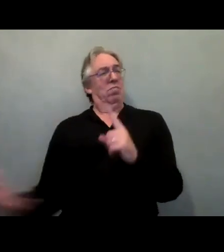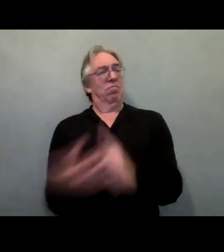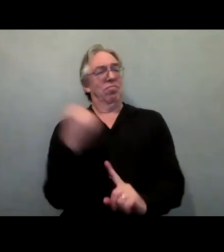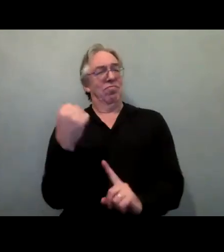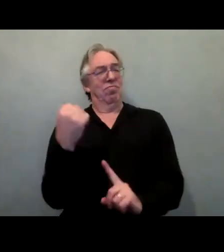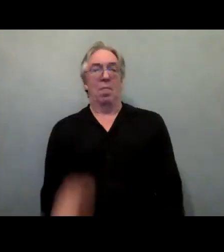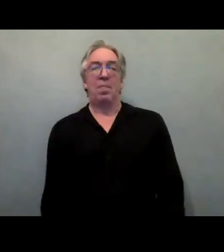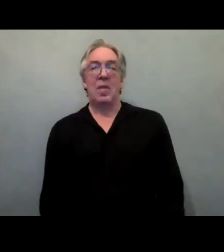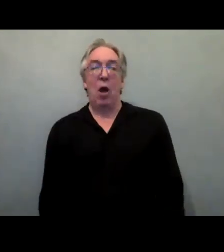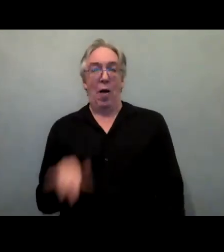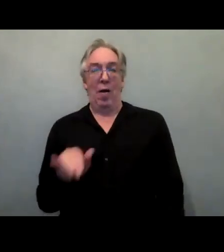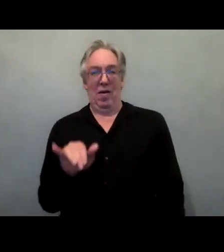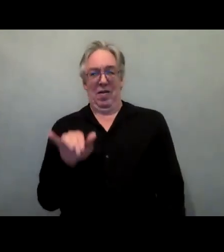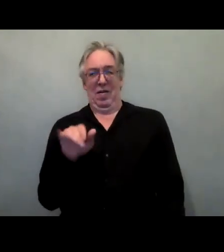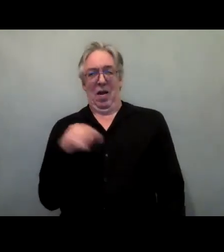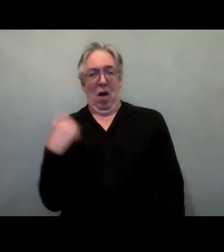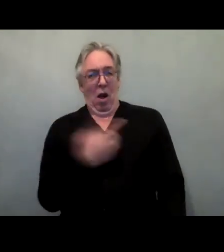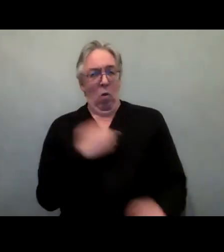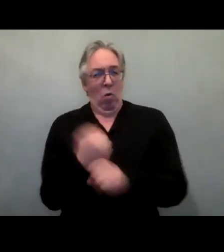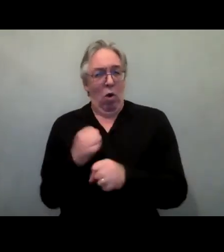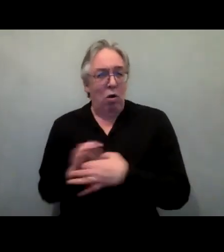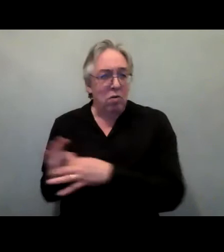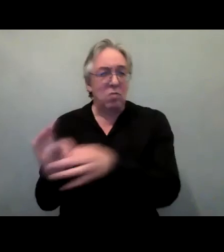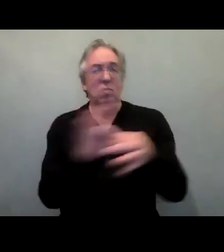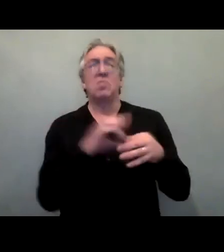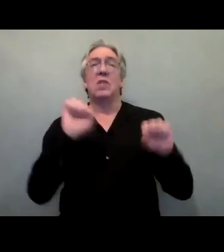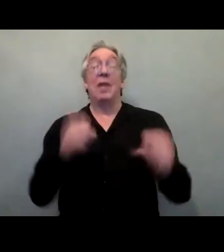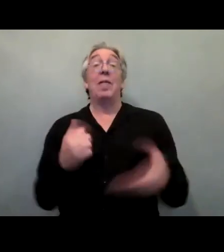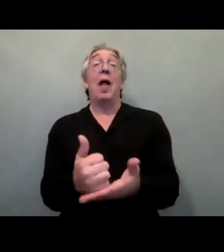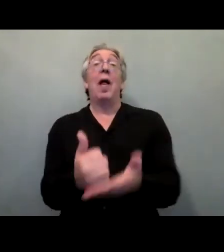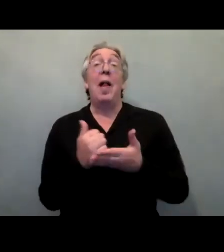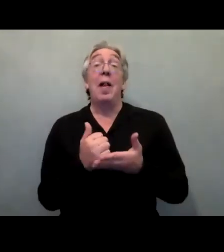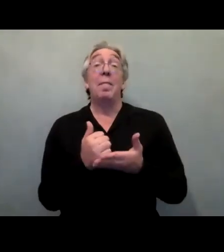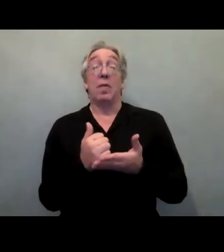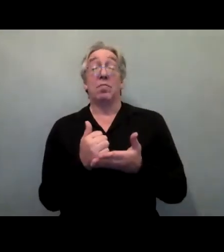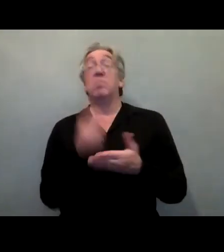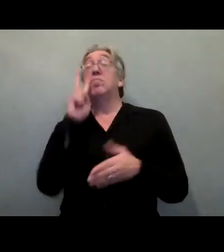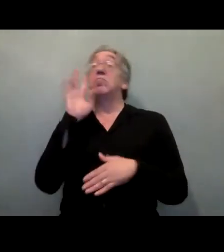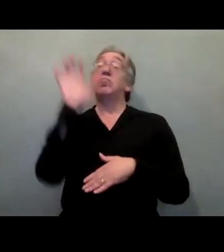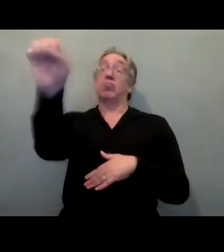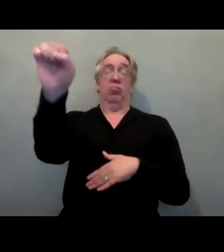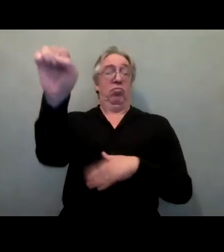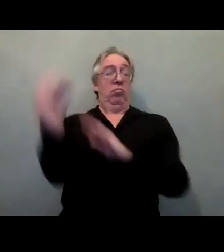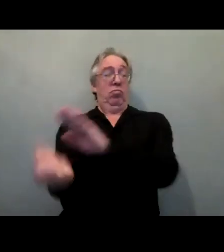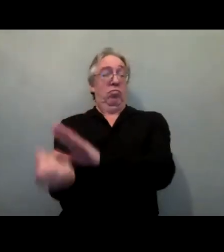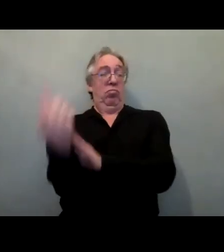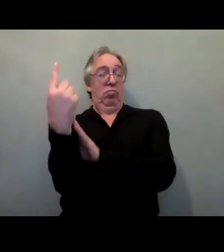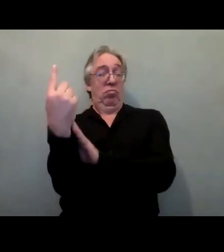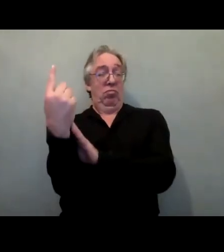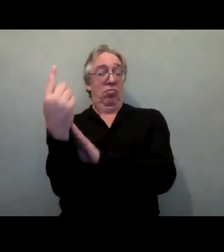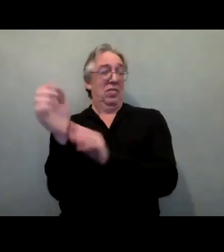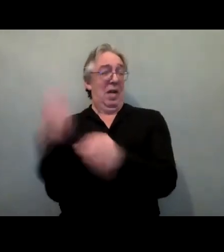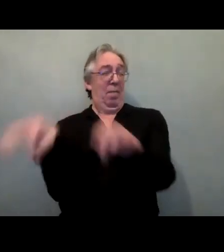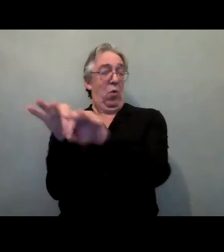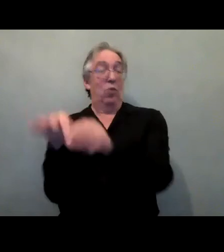of working together to influence key opportunities coming up, like the COP26 climate